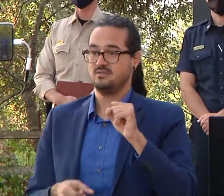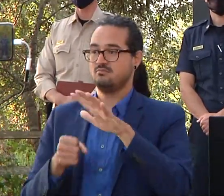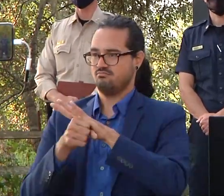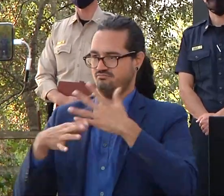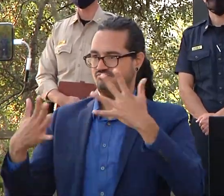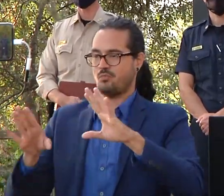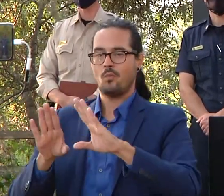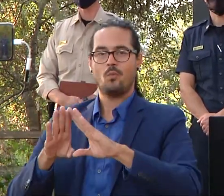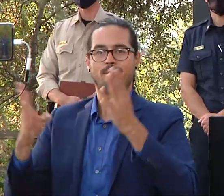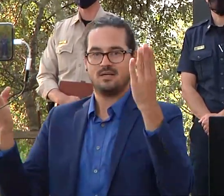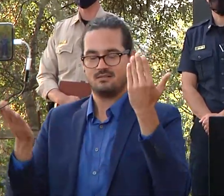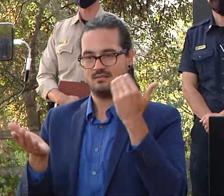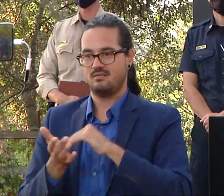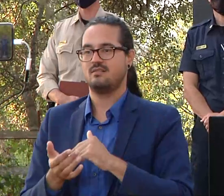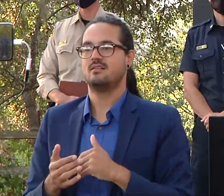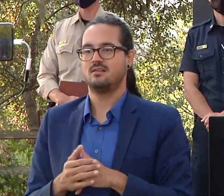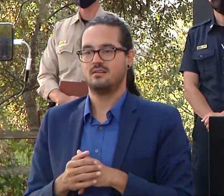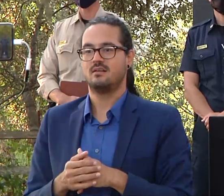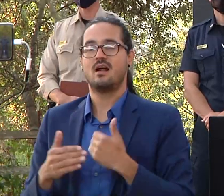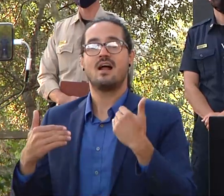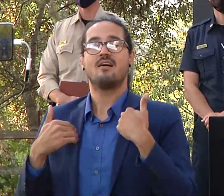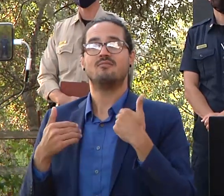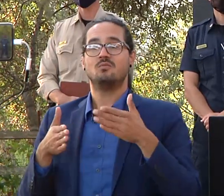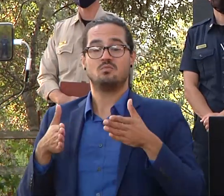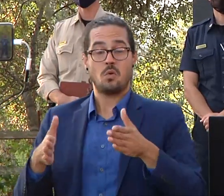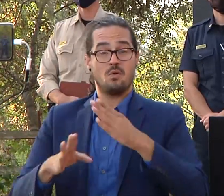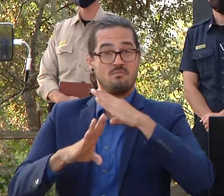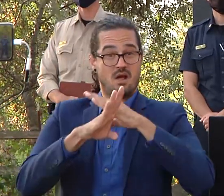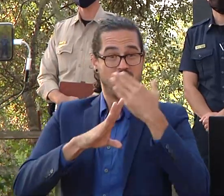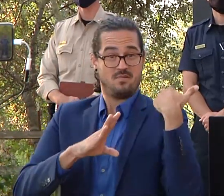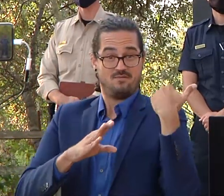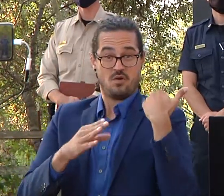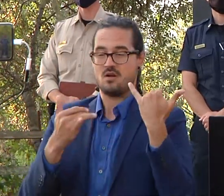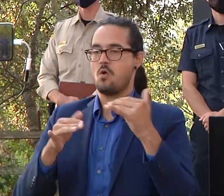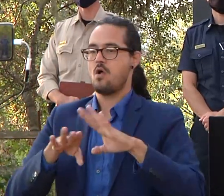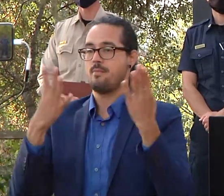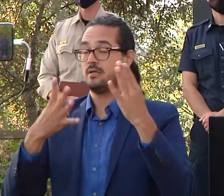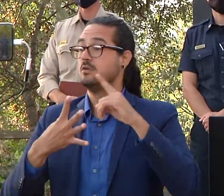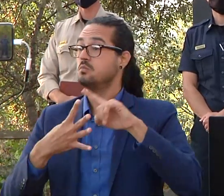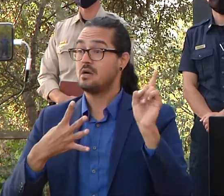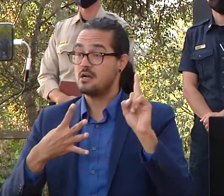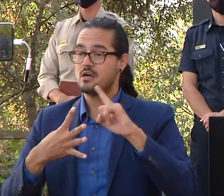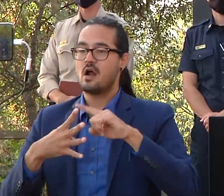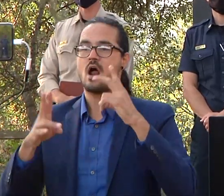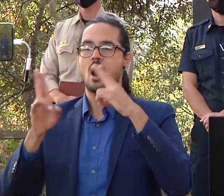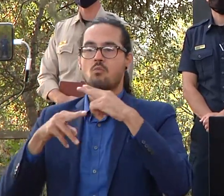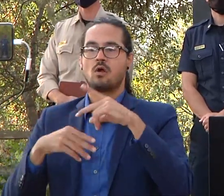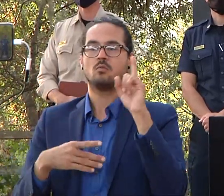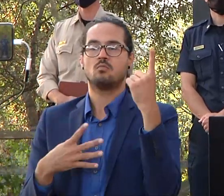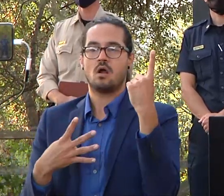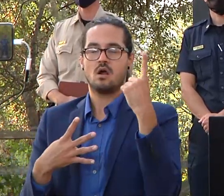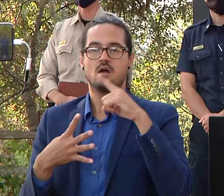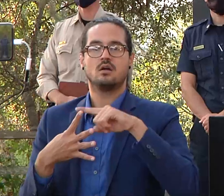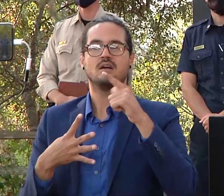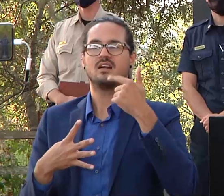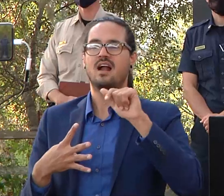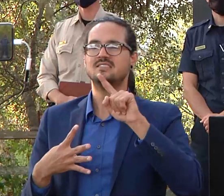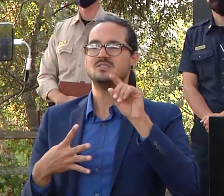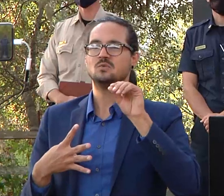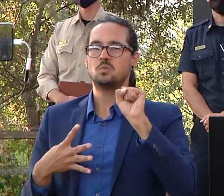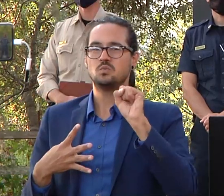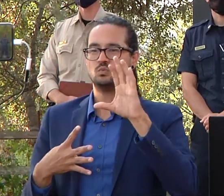they are as follows we have highway one at gazos creek cloverdale road at butano cutoff